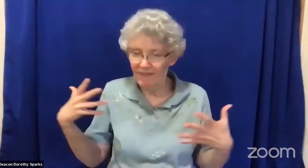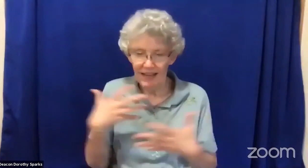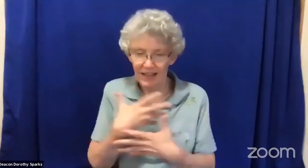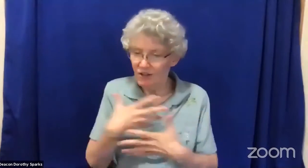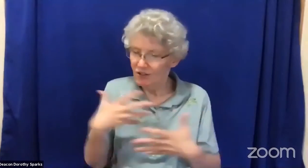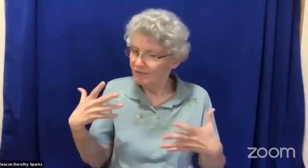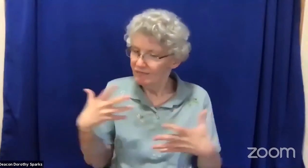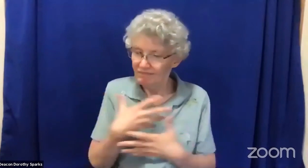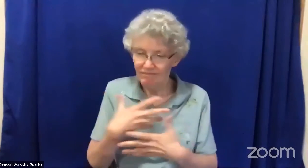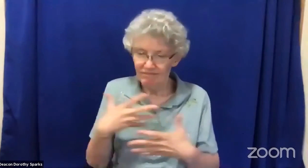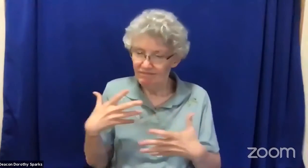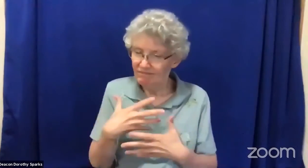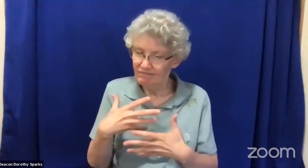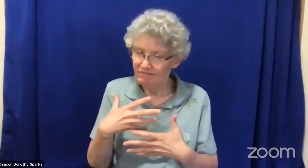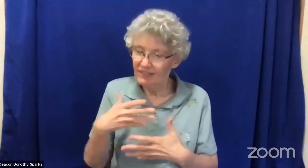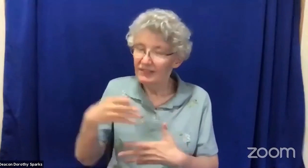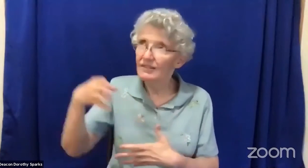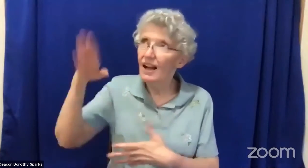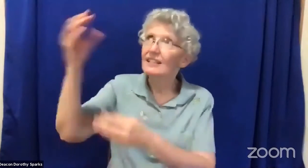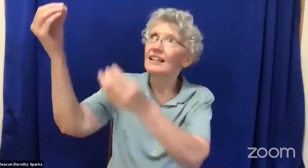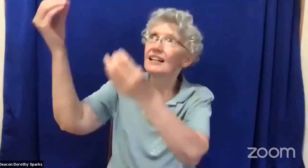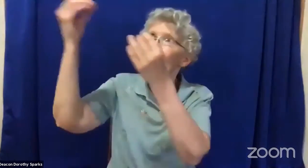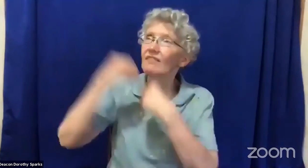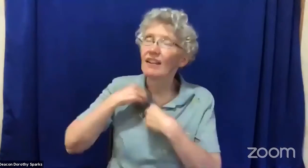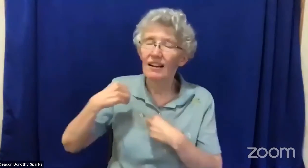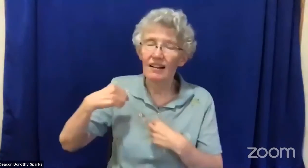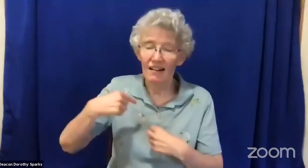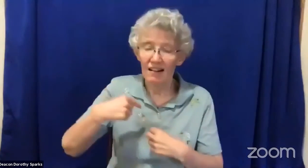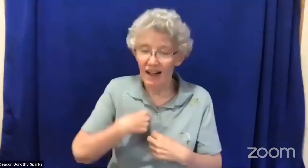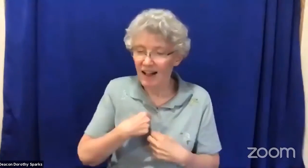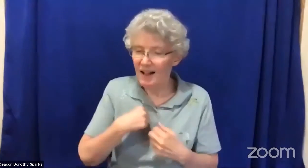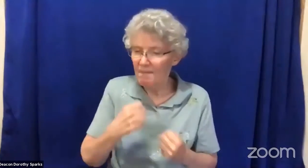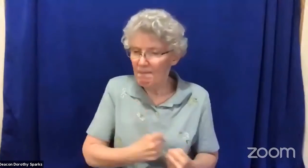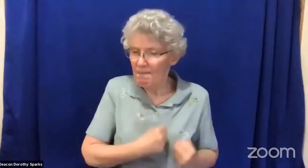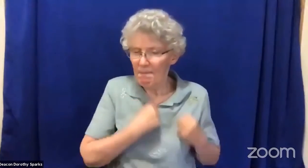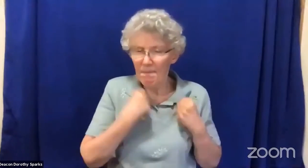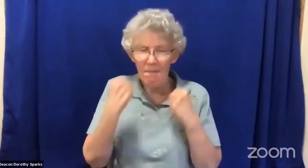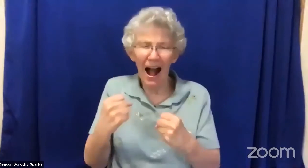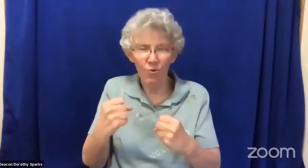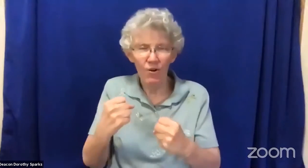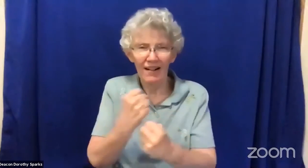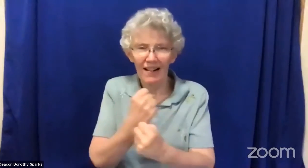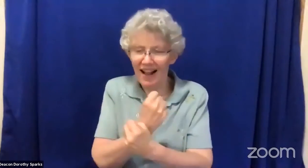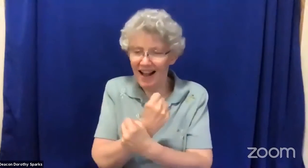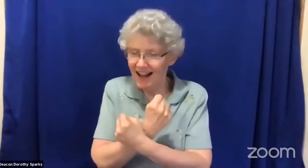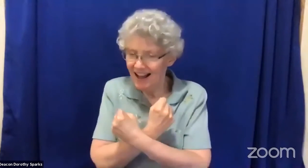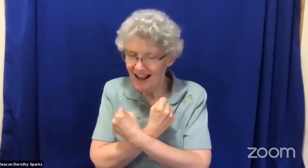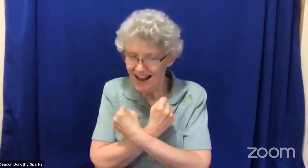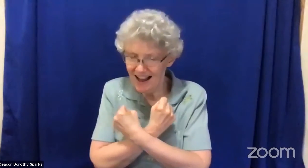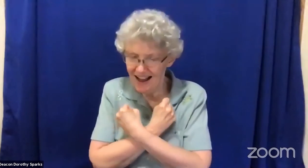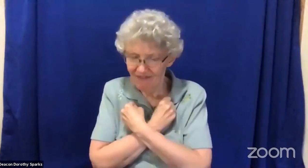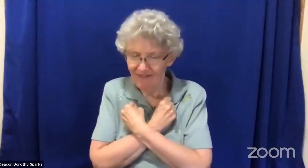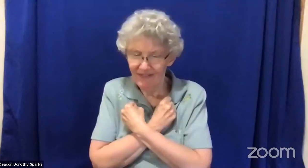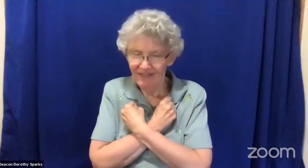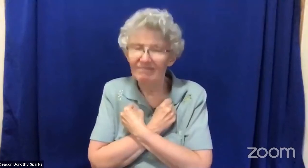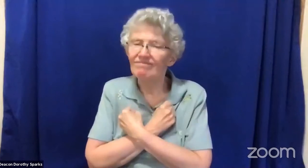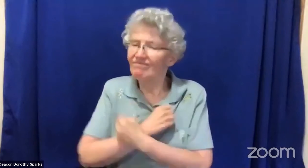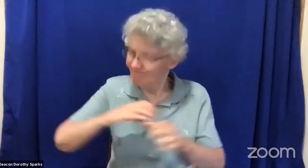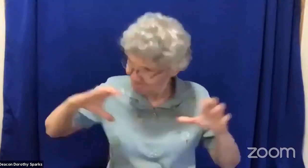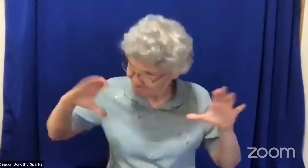for god has not given us a spirit of fear but of power and of love